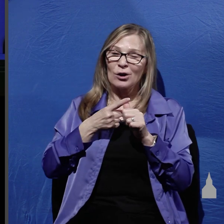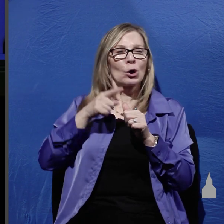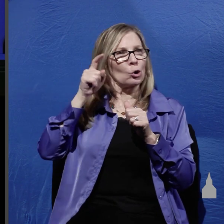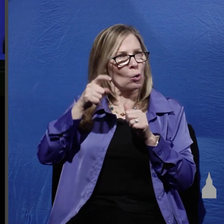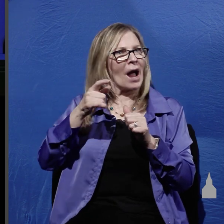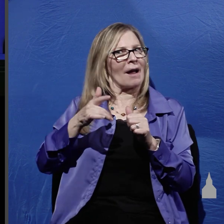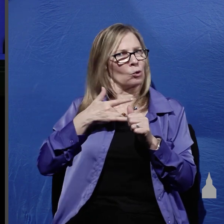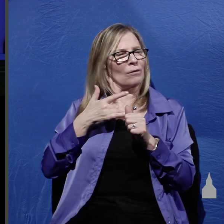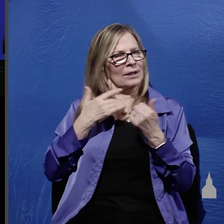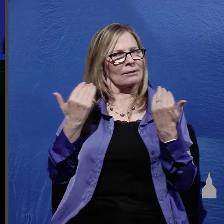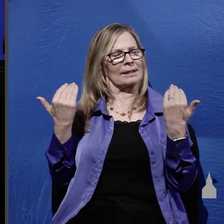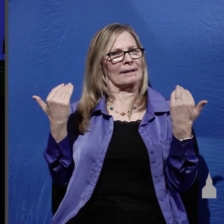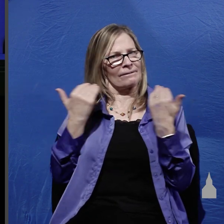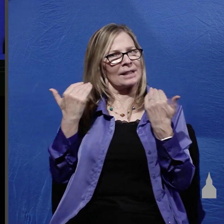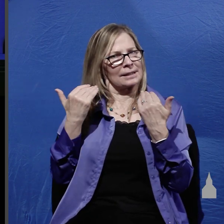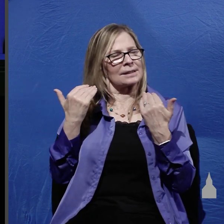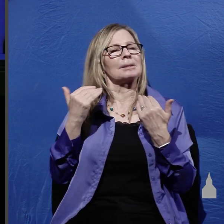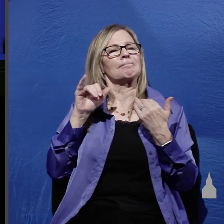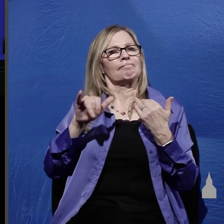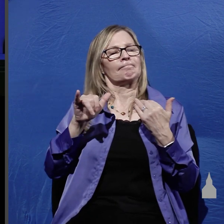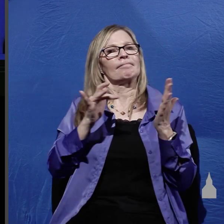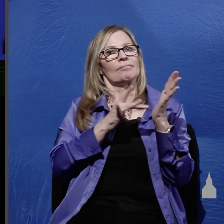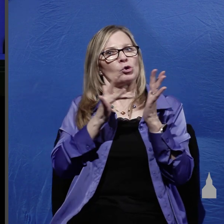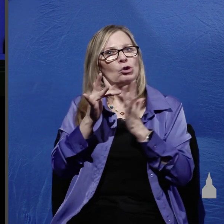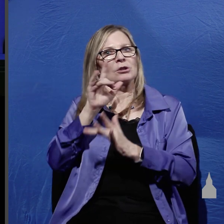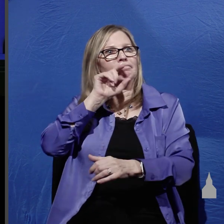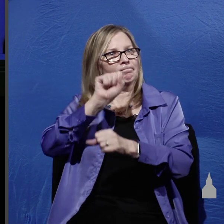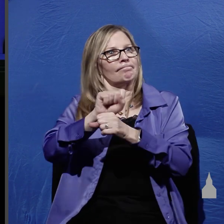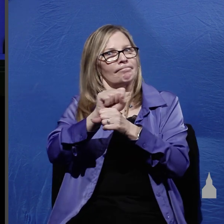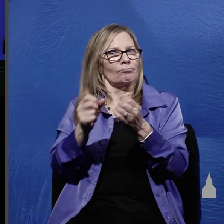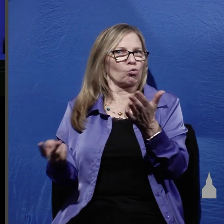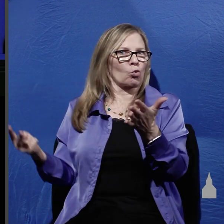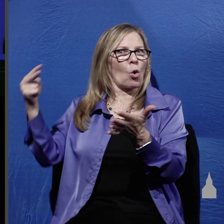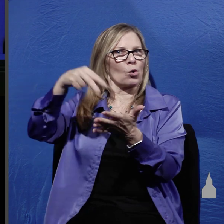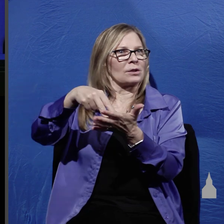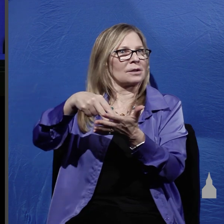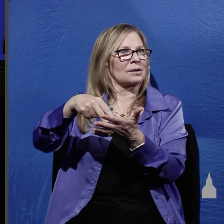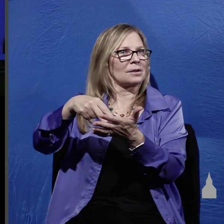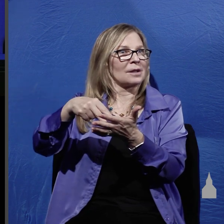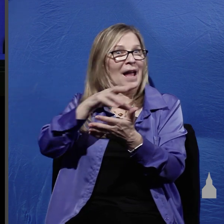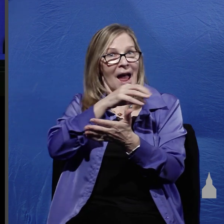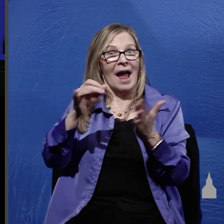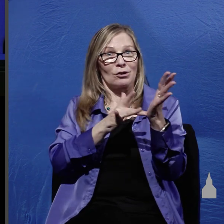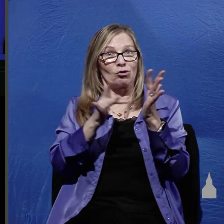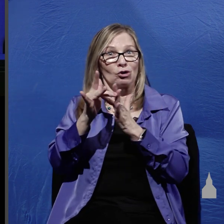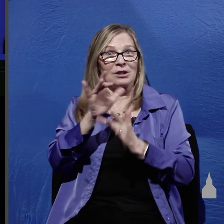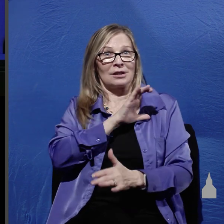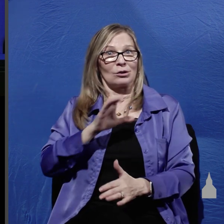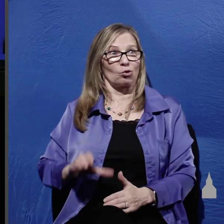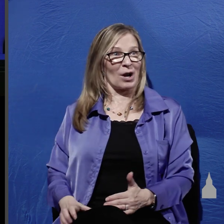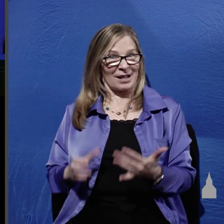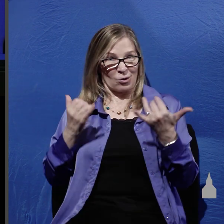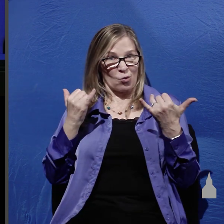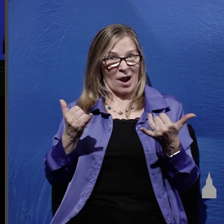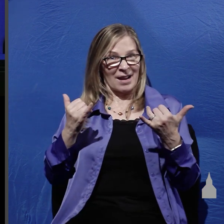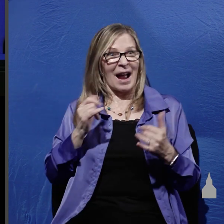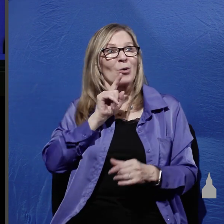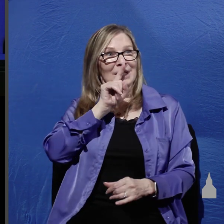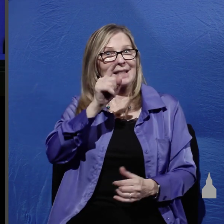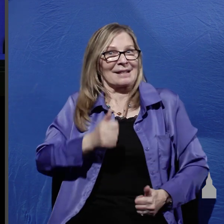in your mind that Jesus did rise from the dead and that Jesus Christ is alive right now and that brings